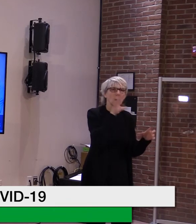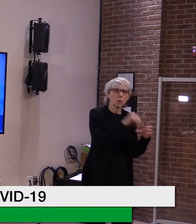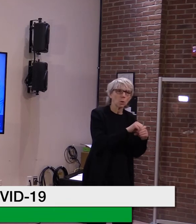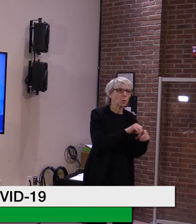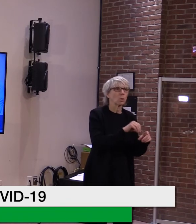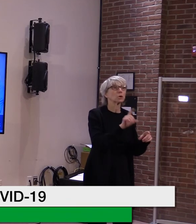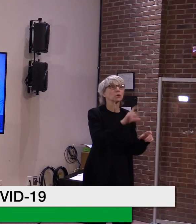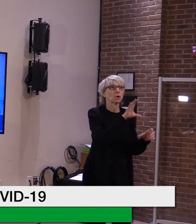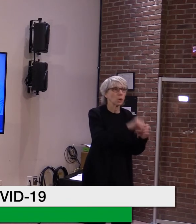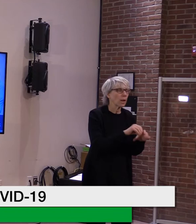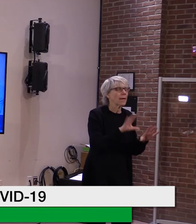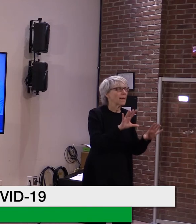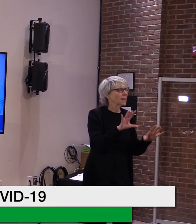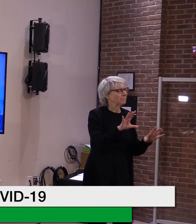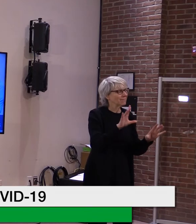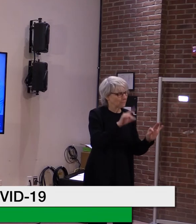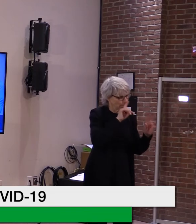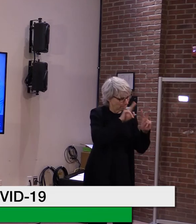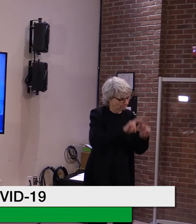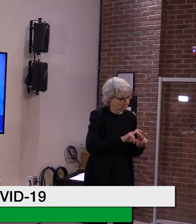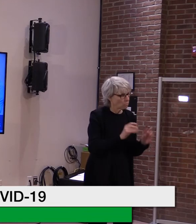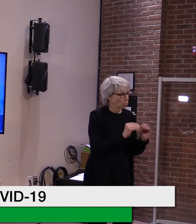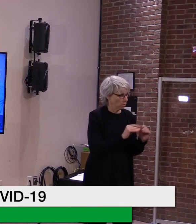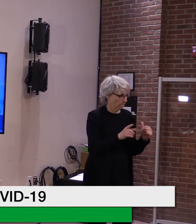situation and we'll take a look at that.